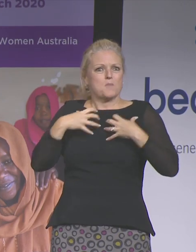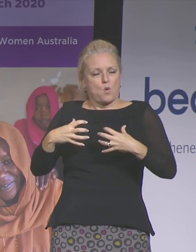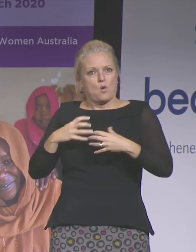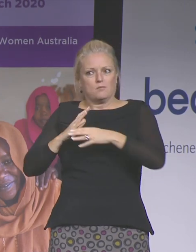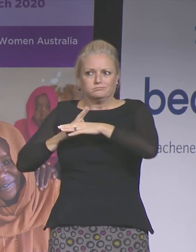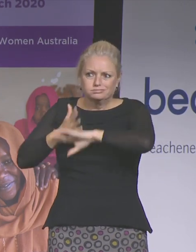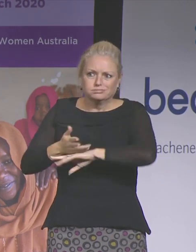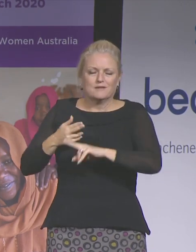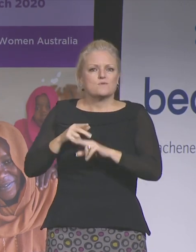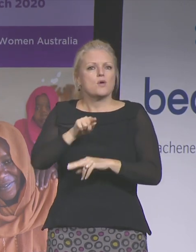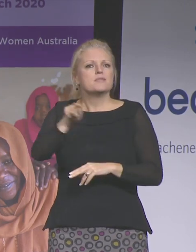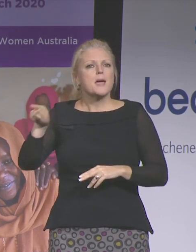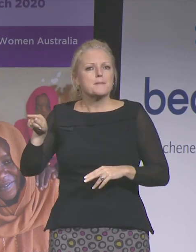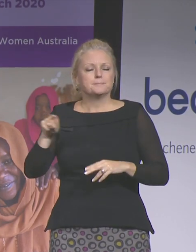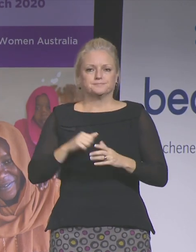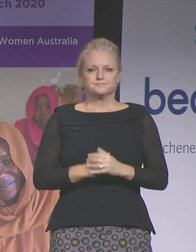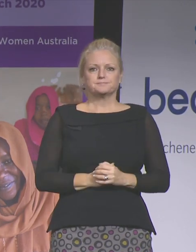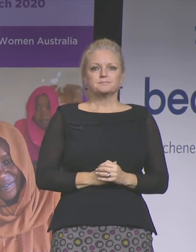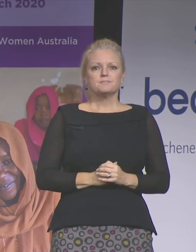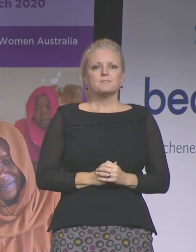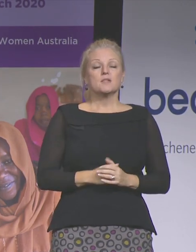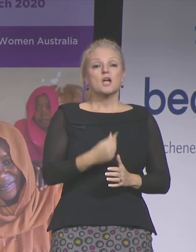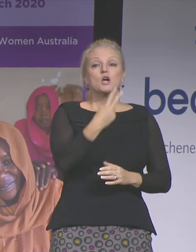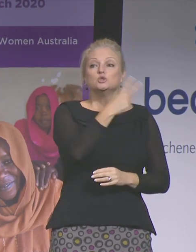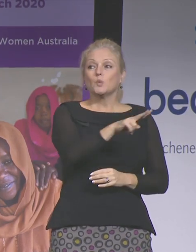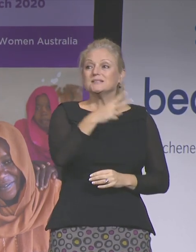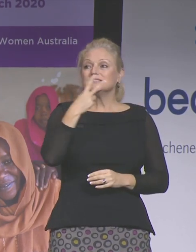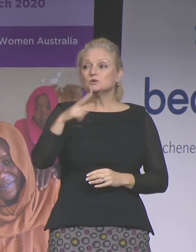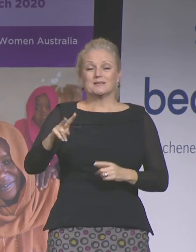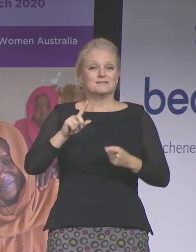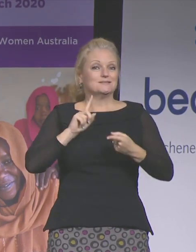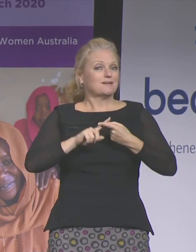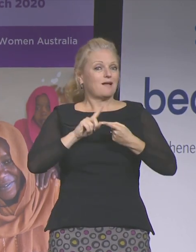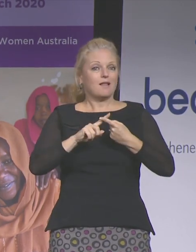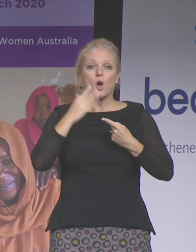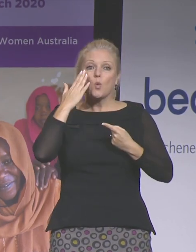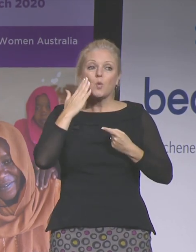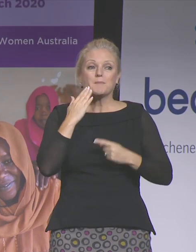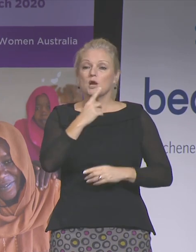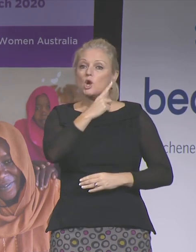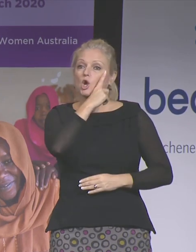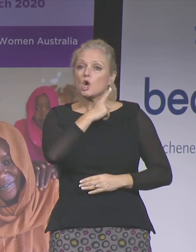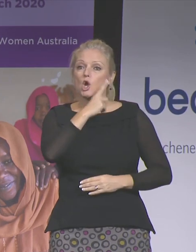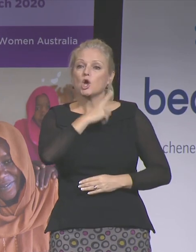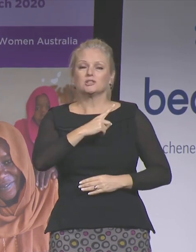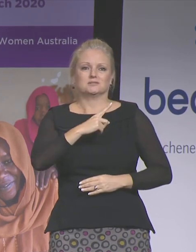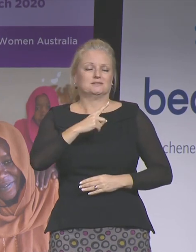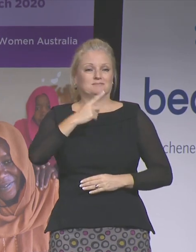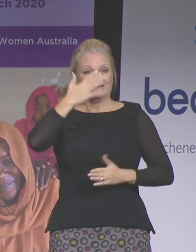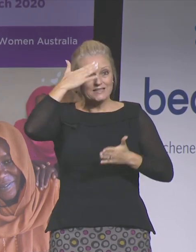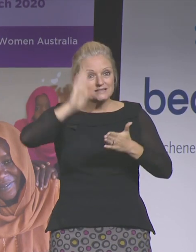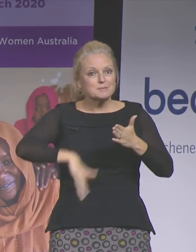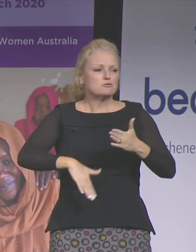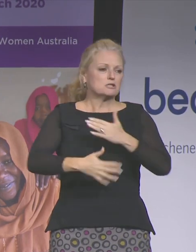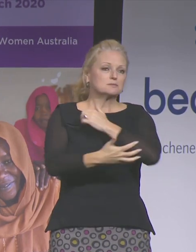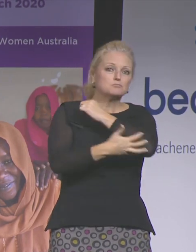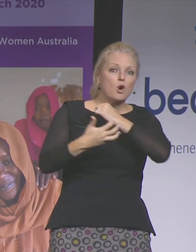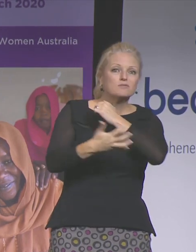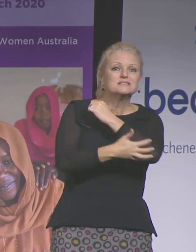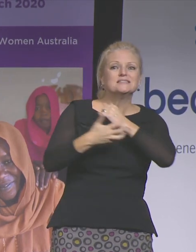that in 2020 women and girls are paying the price of poverty and climate change?